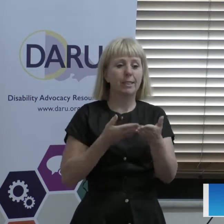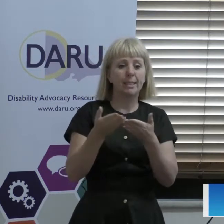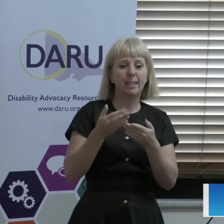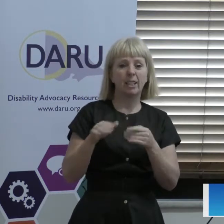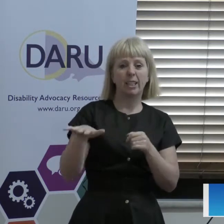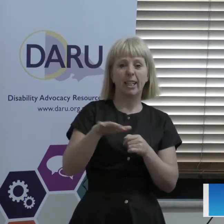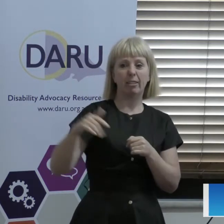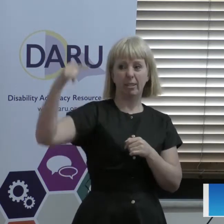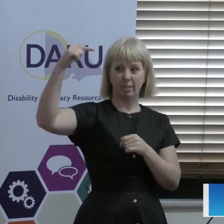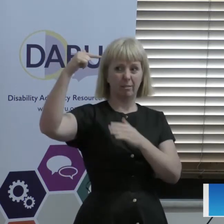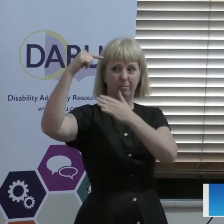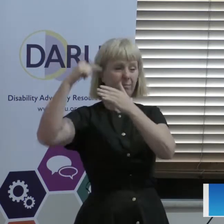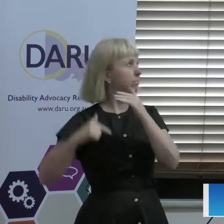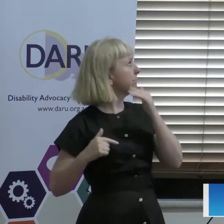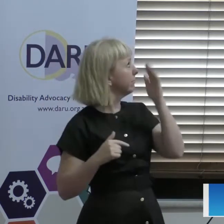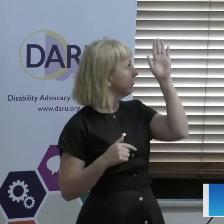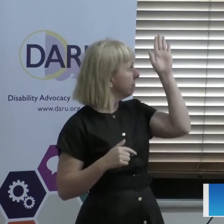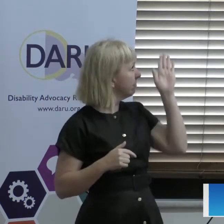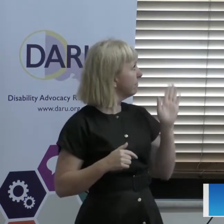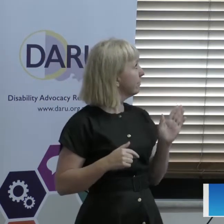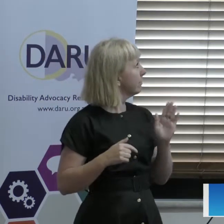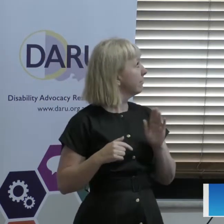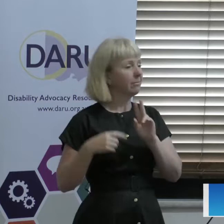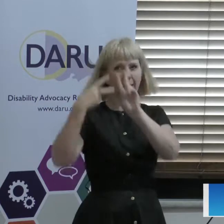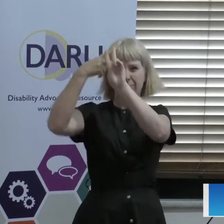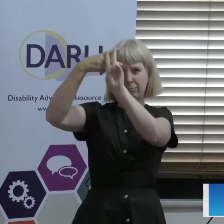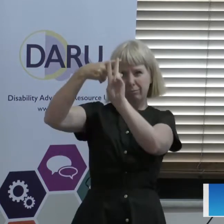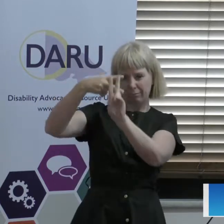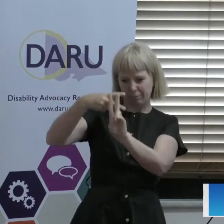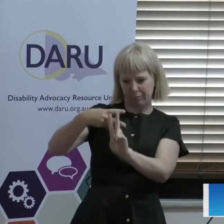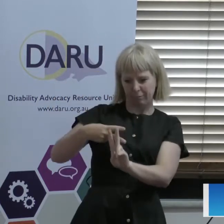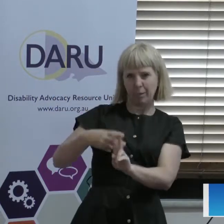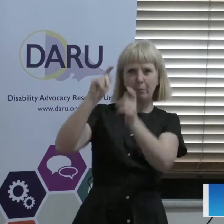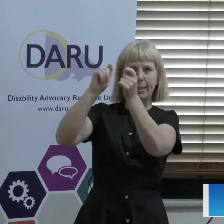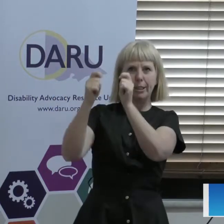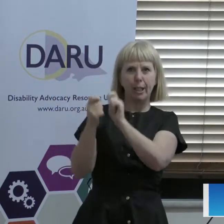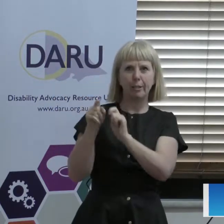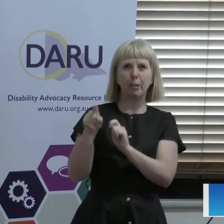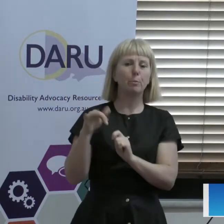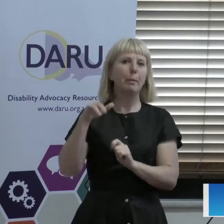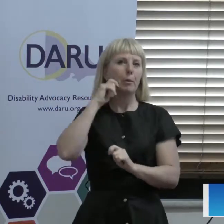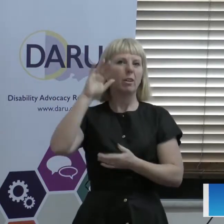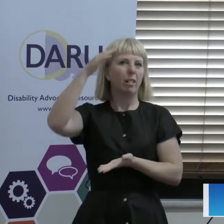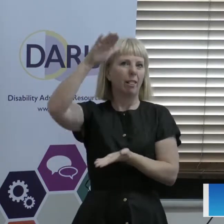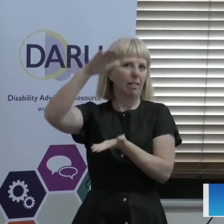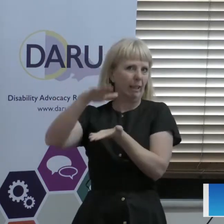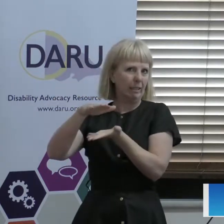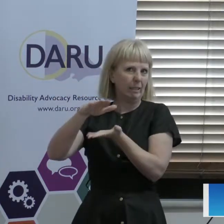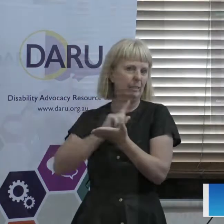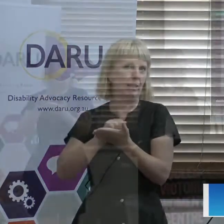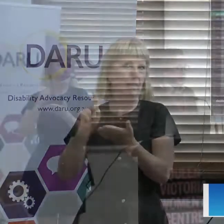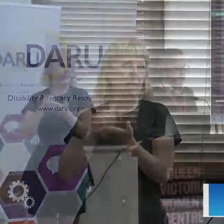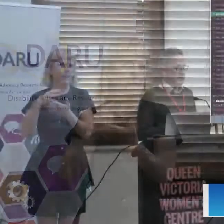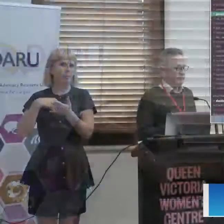created a whole bunch of channels which are just discussion topics. It may make more sense to have fewer of them or more of them,